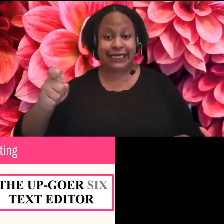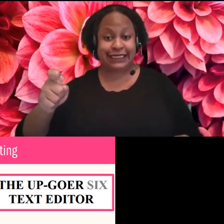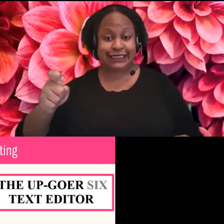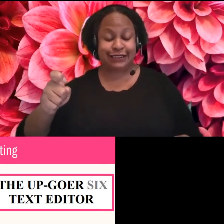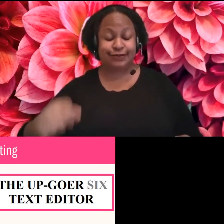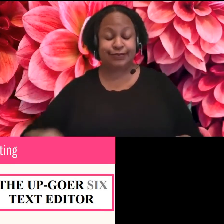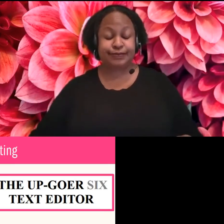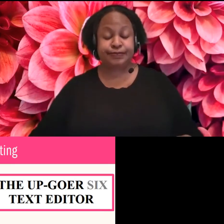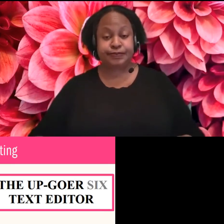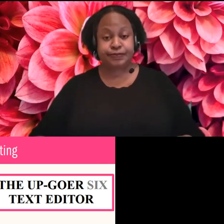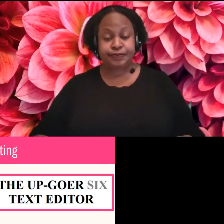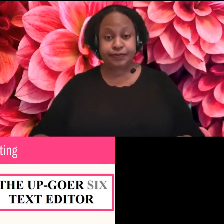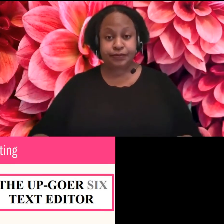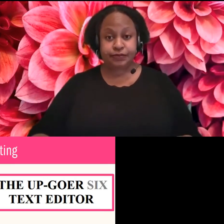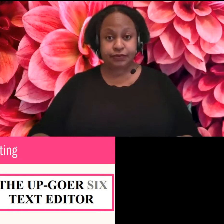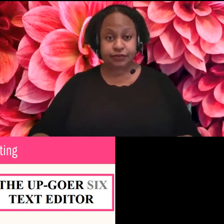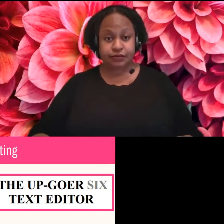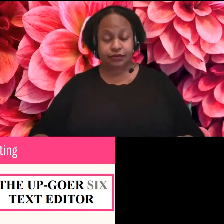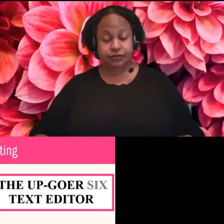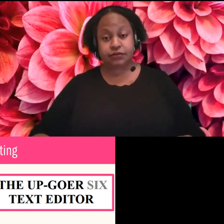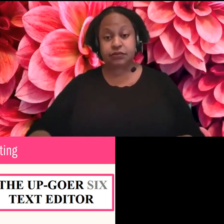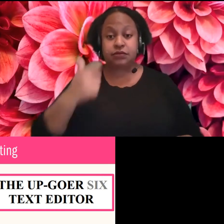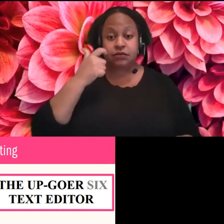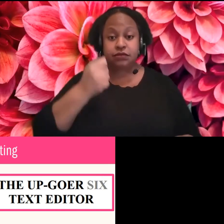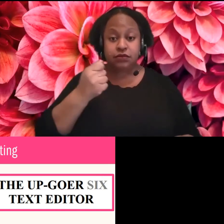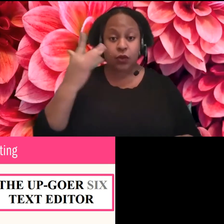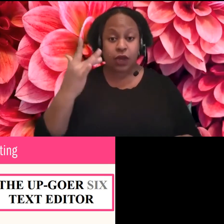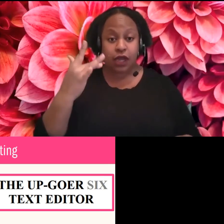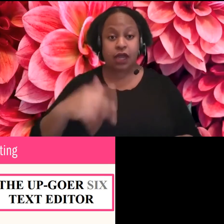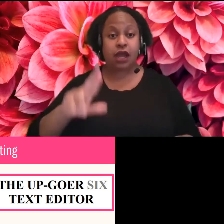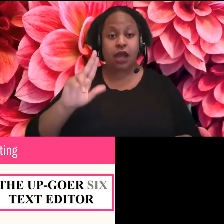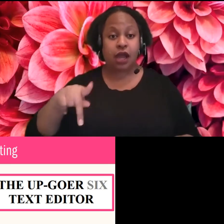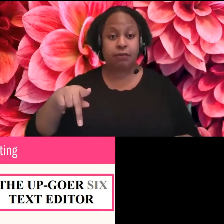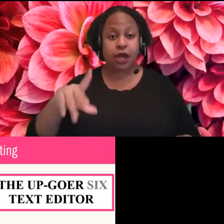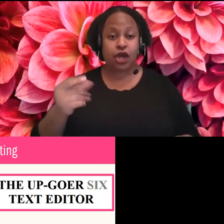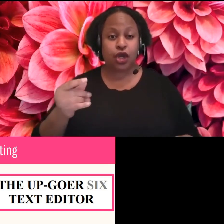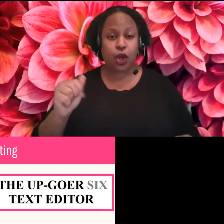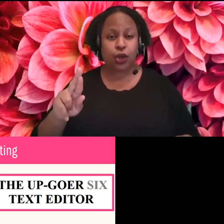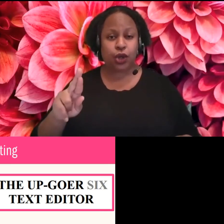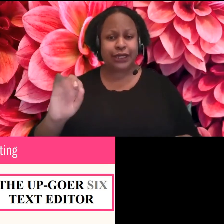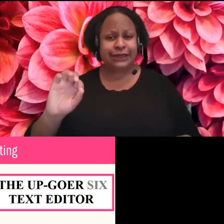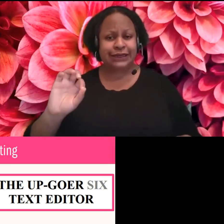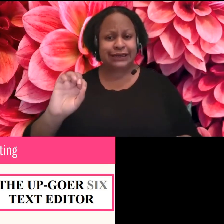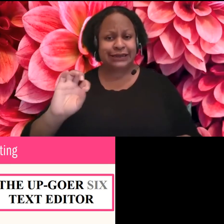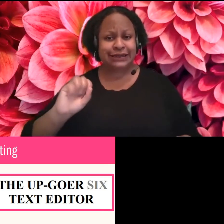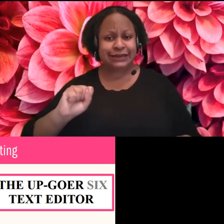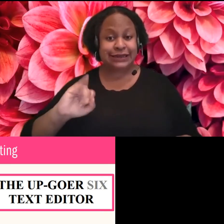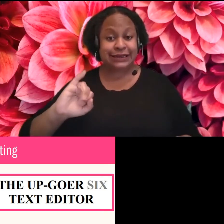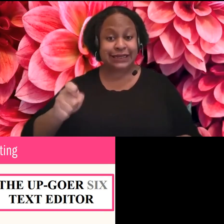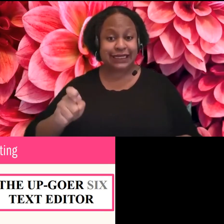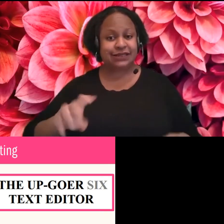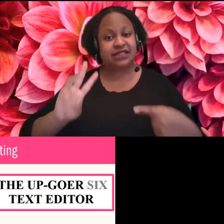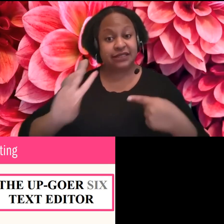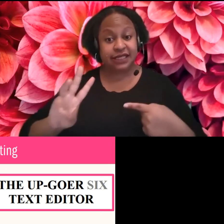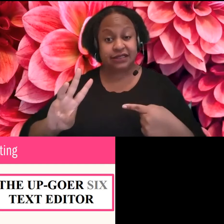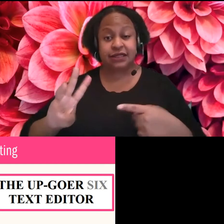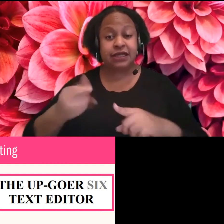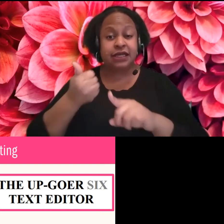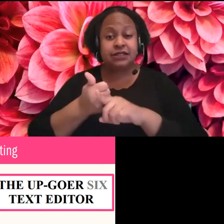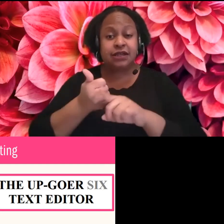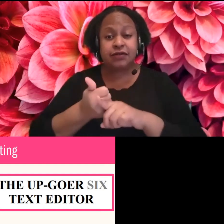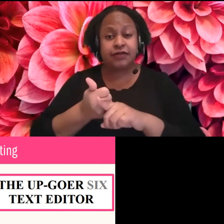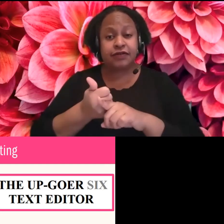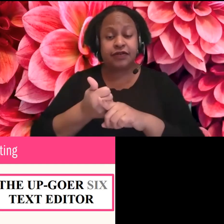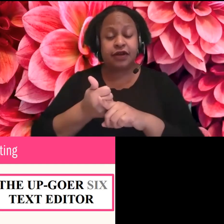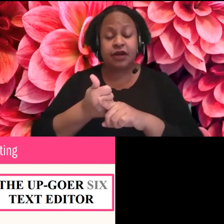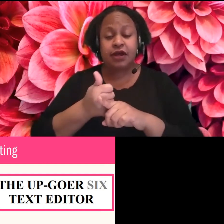because, um, um, UpGoer 6 is not actually technically made for access. It came out of a comic on